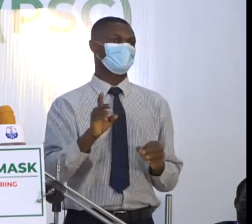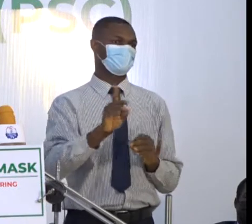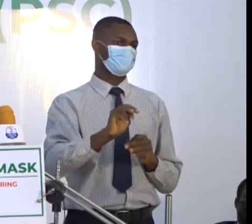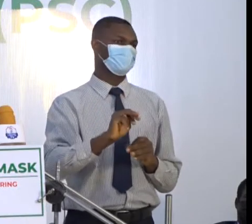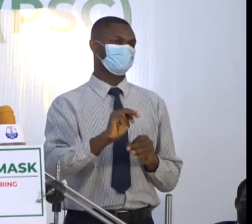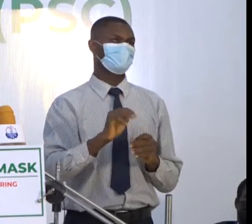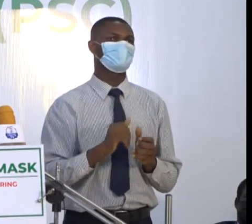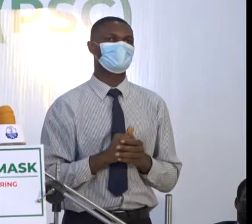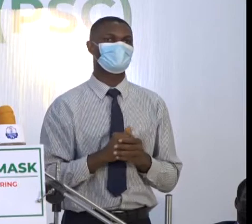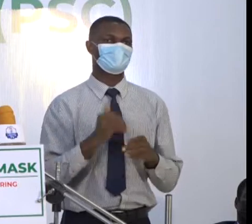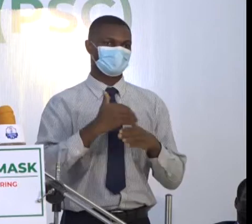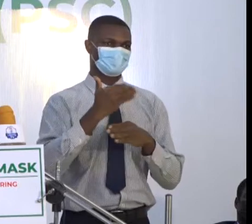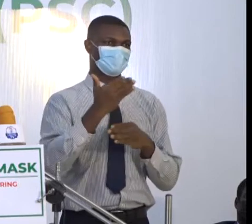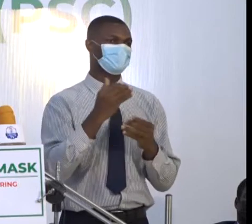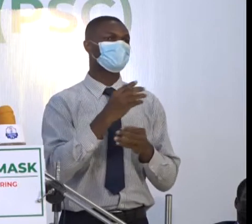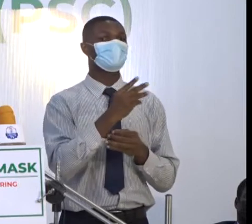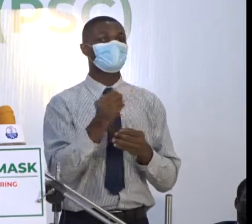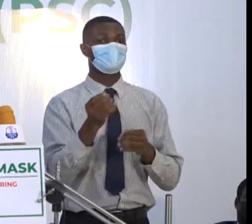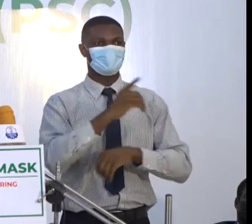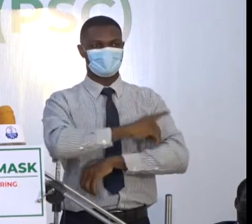travel documents in the next coming days.